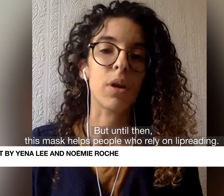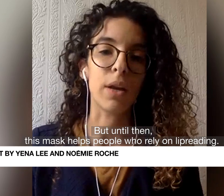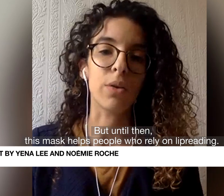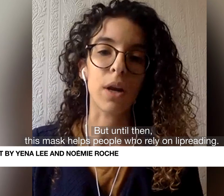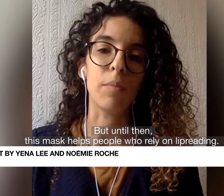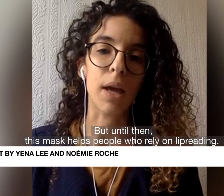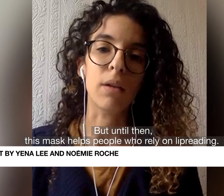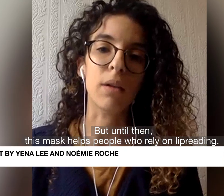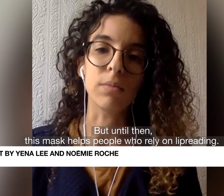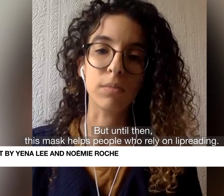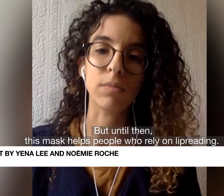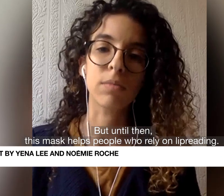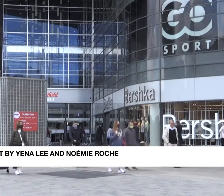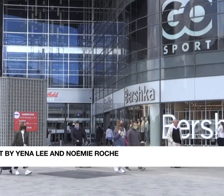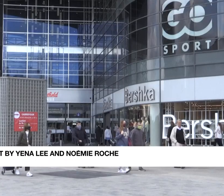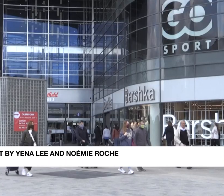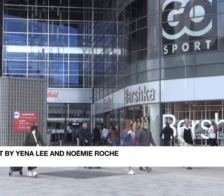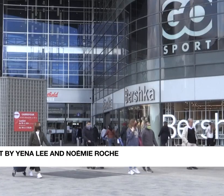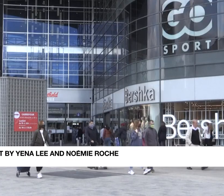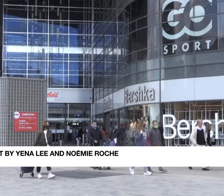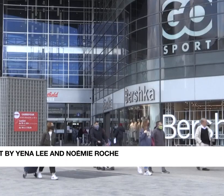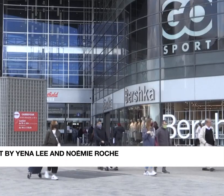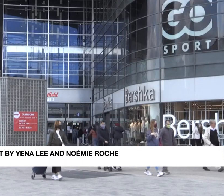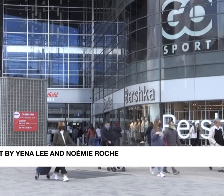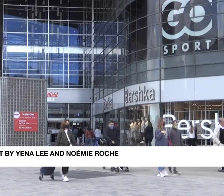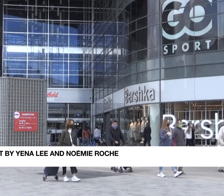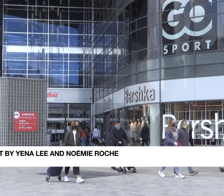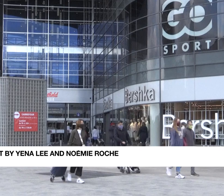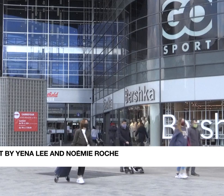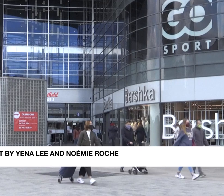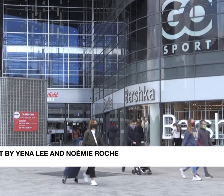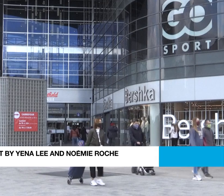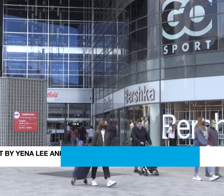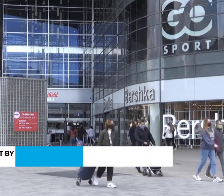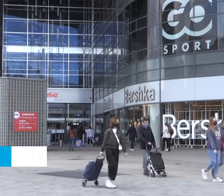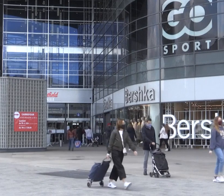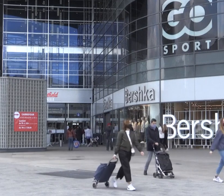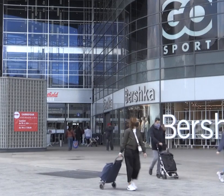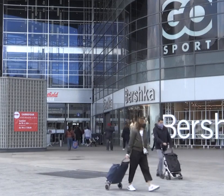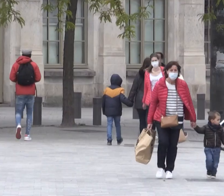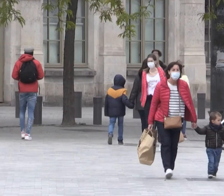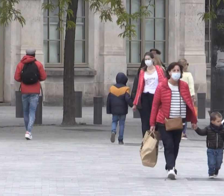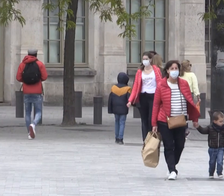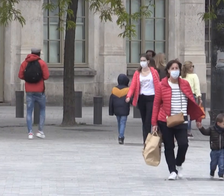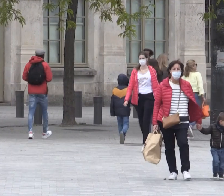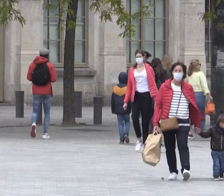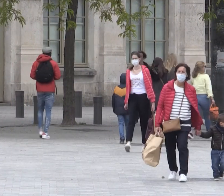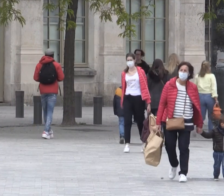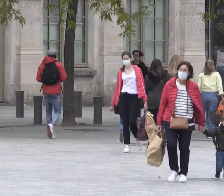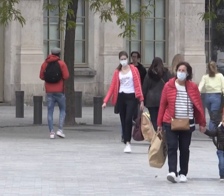on labial She hopes her prototype becomes a government-approved product and aims to have it on the market in